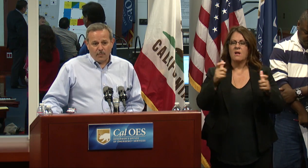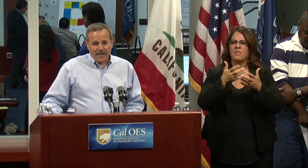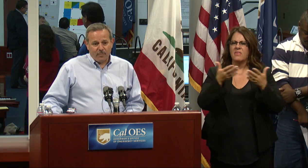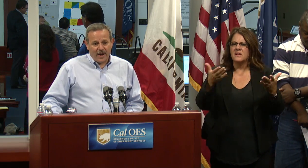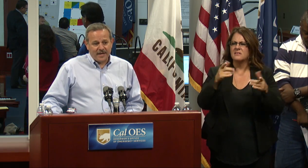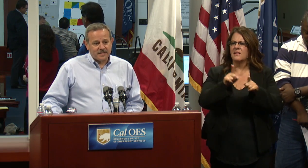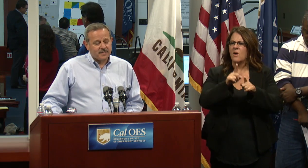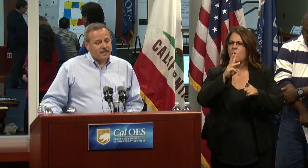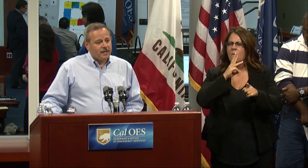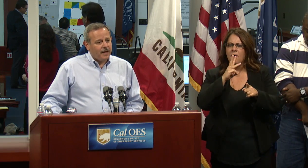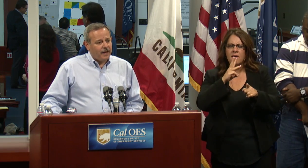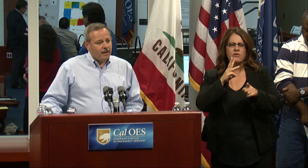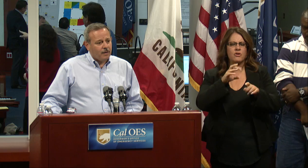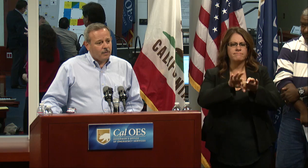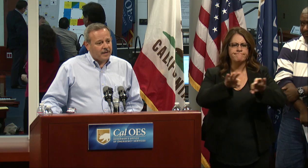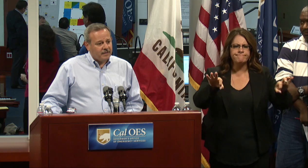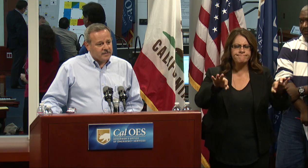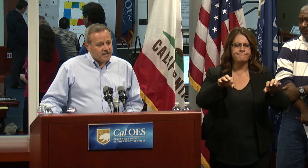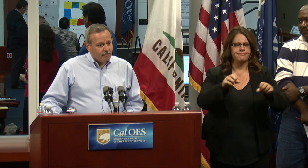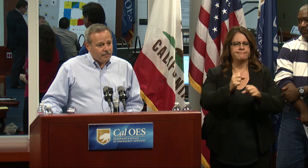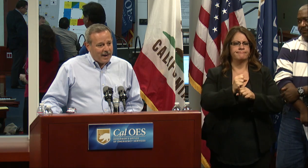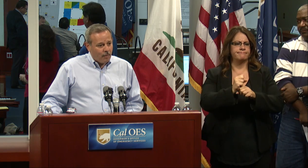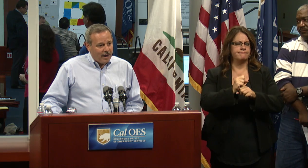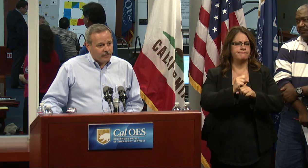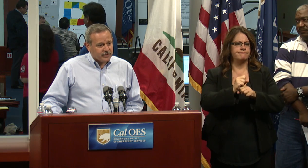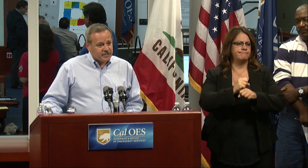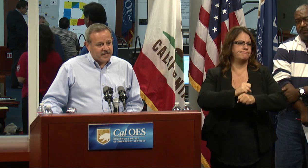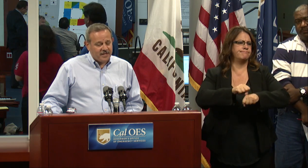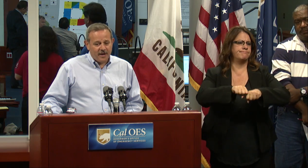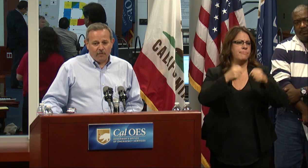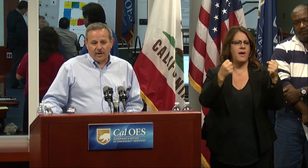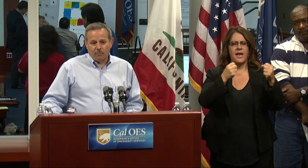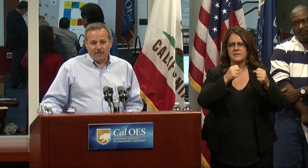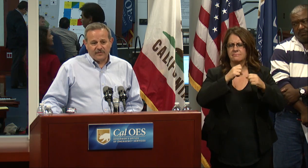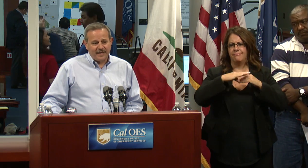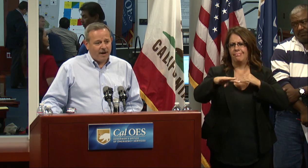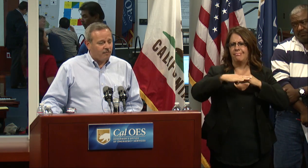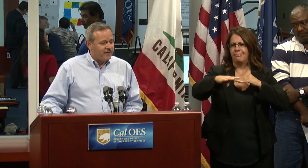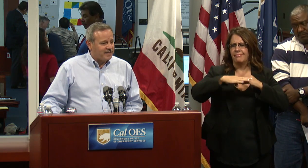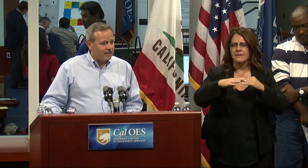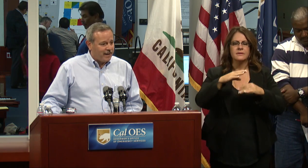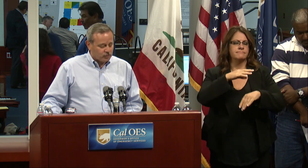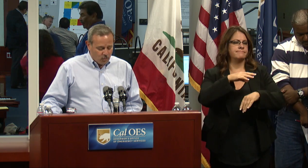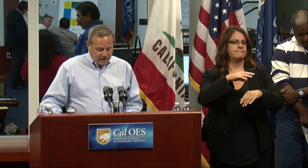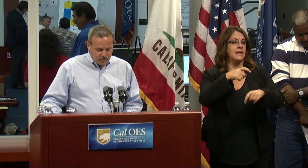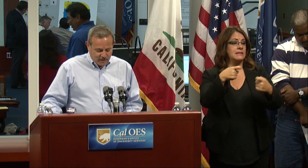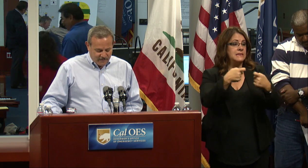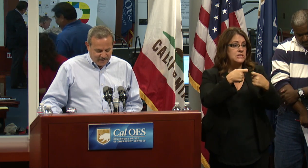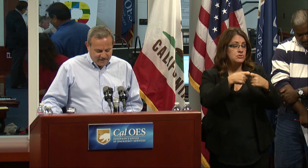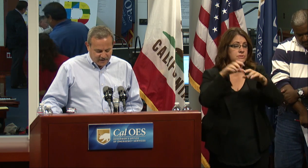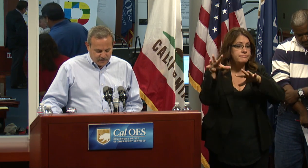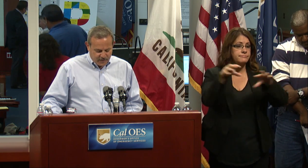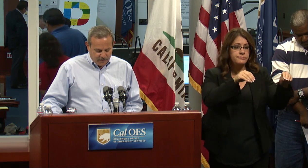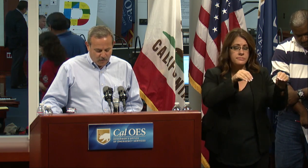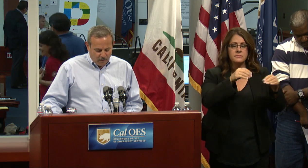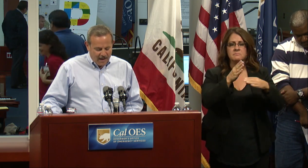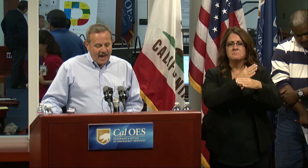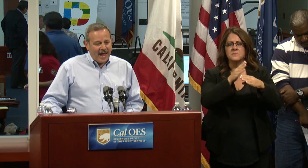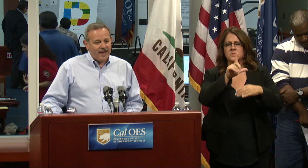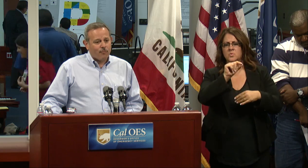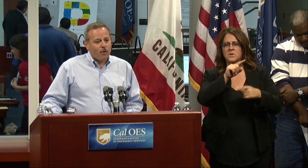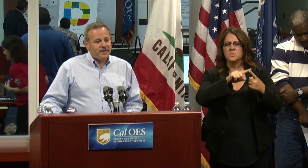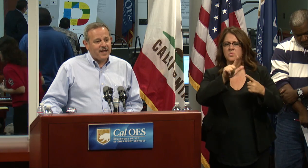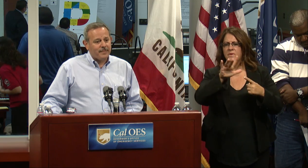like water main breaks, some power outages in the area, roughly now affecting about 20 to 25,000 people,